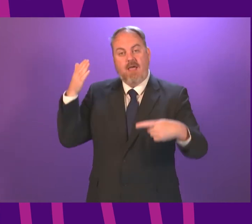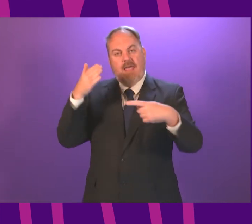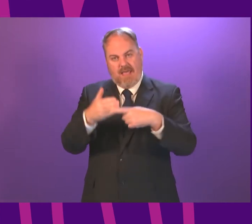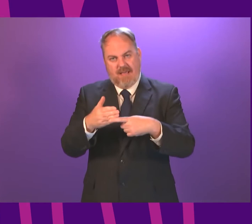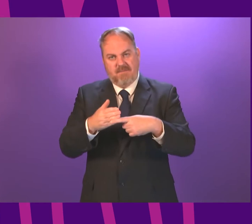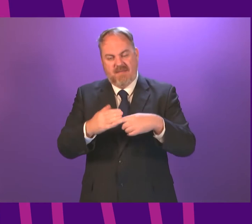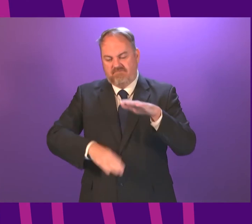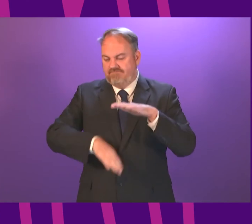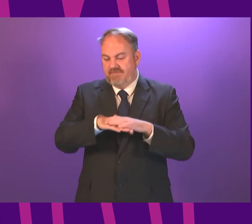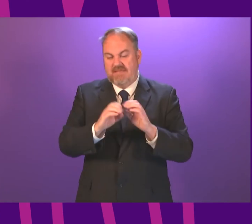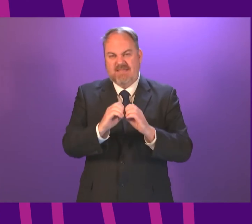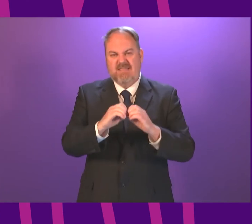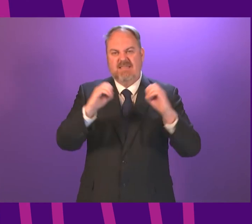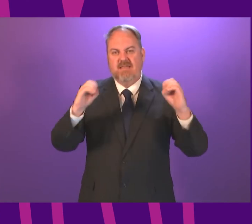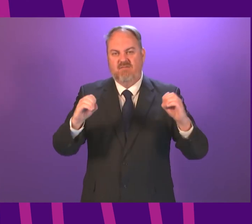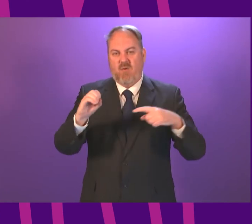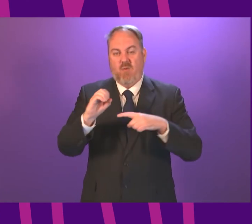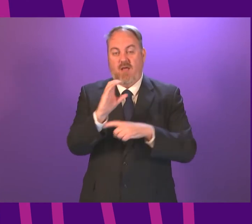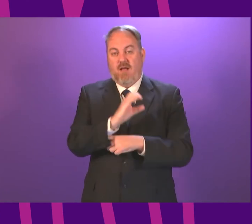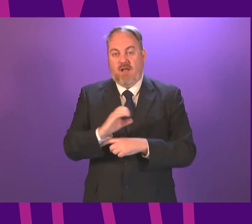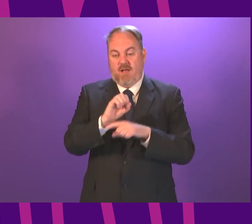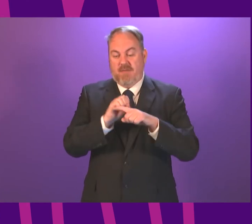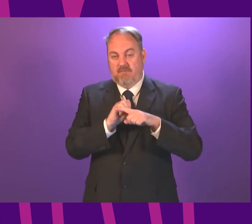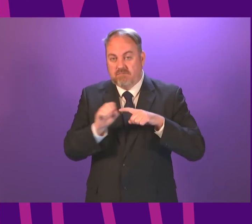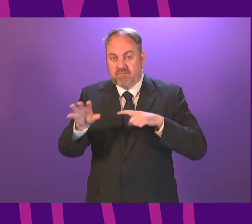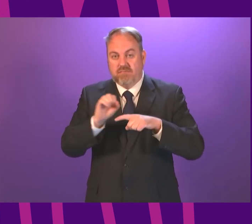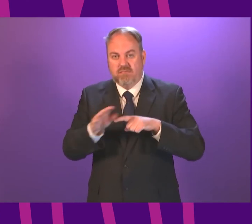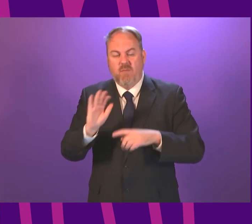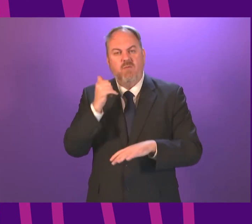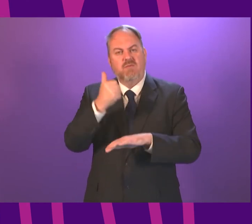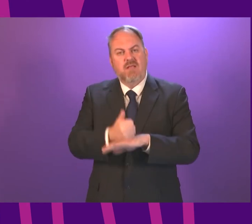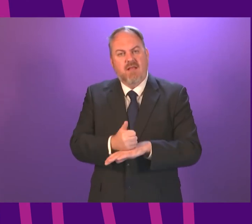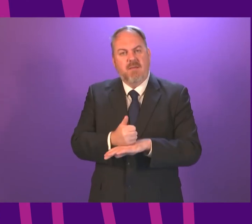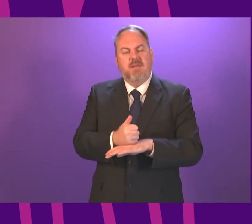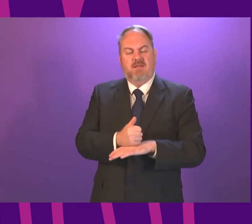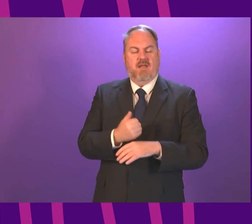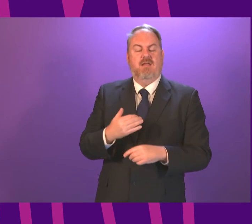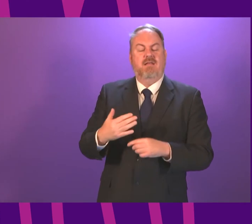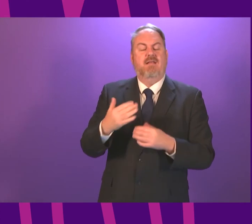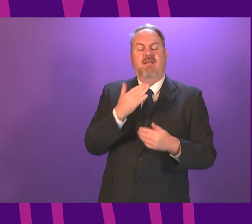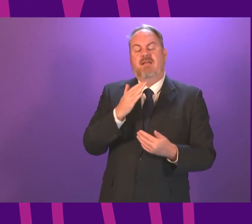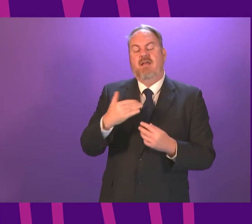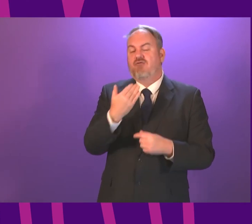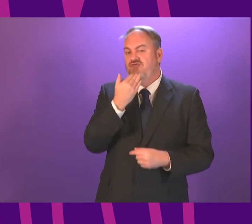2045 and to help do this building a circular economy and reducing recycling and